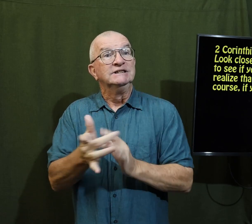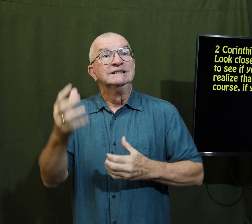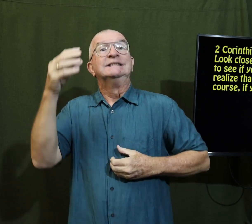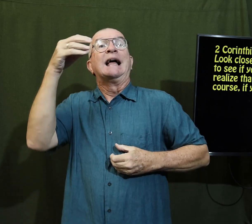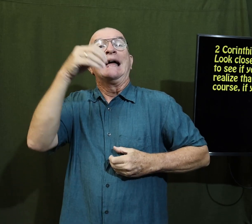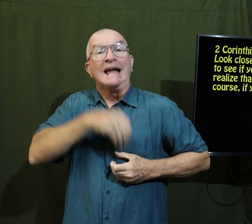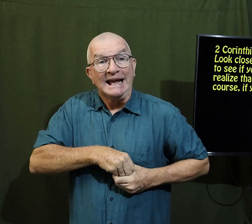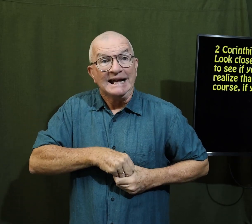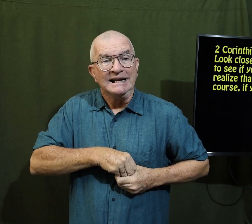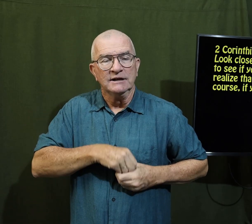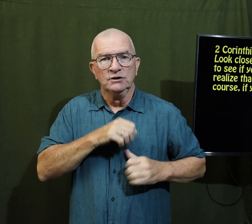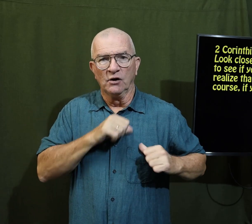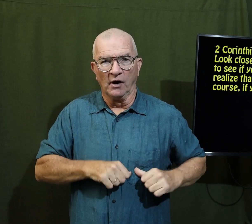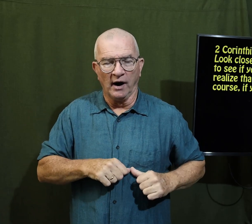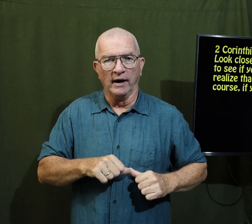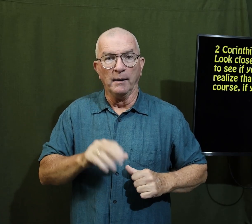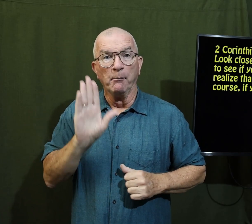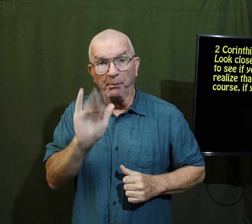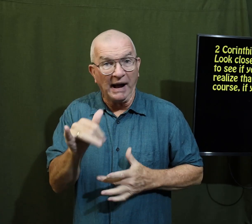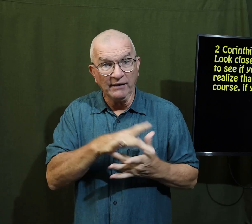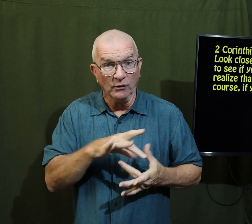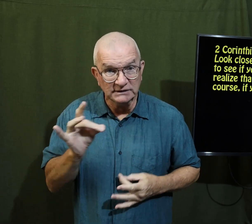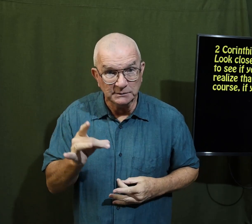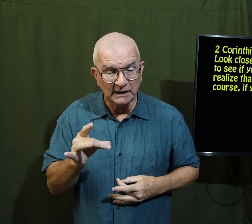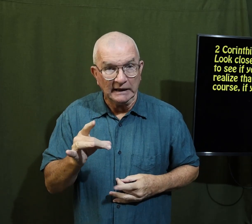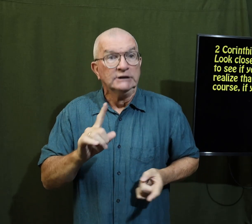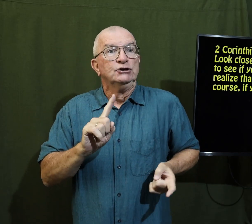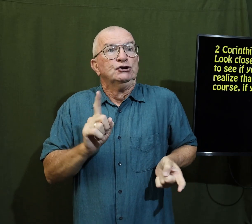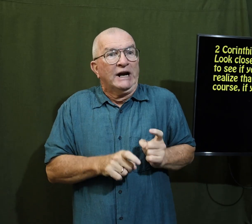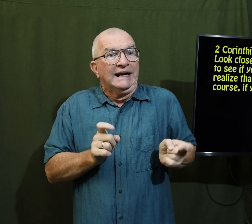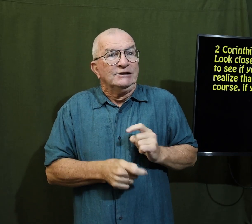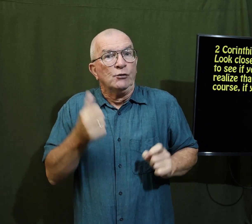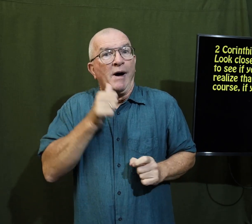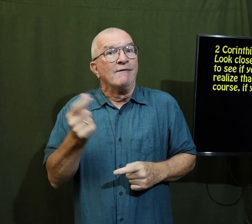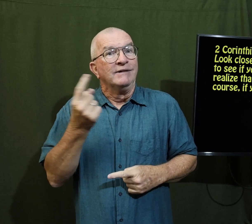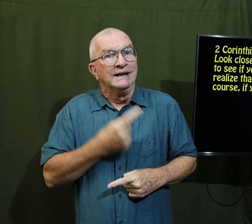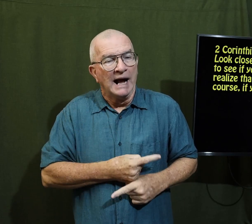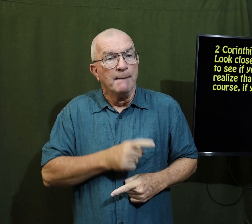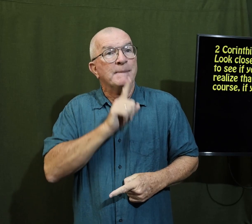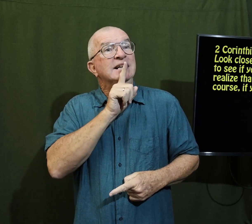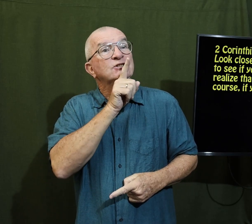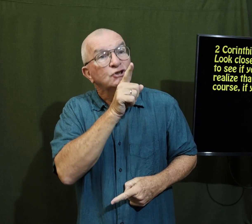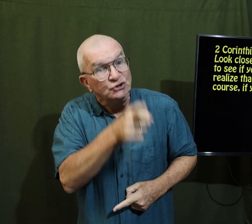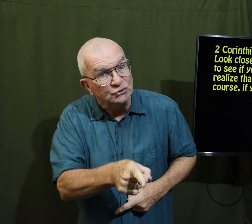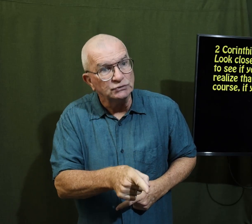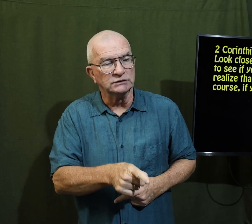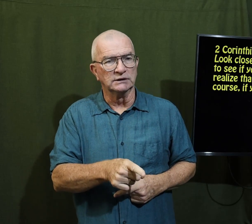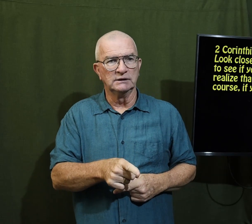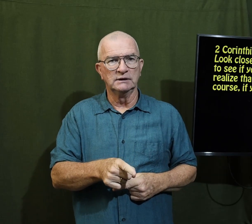that Jesus is in their heart by the Holy Spirit to change them every day making sure